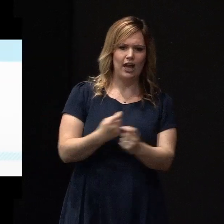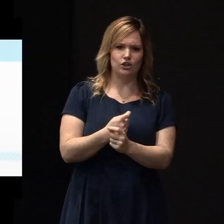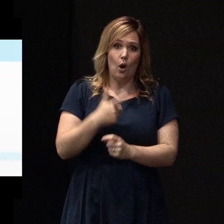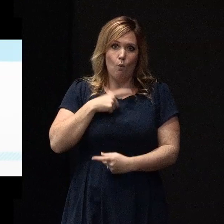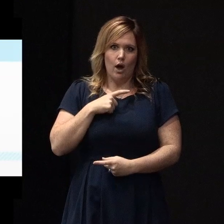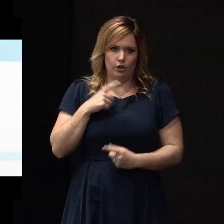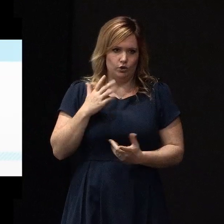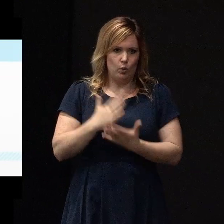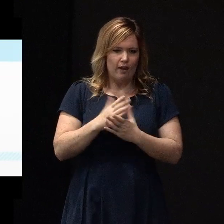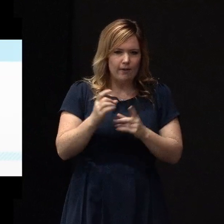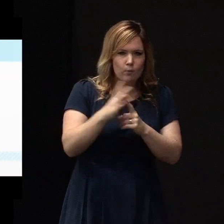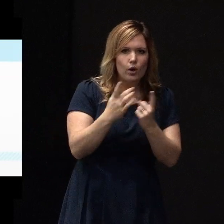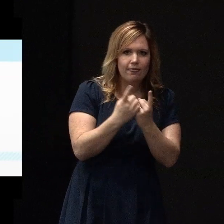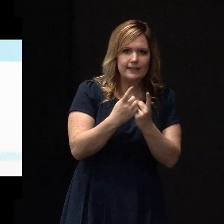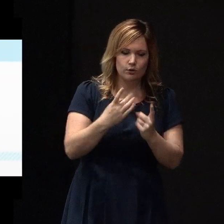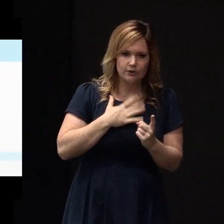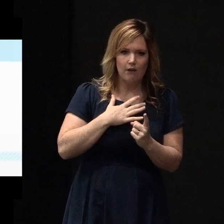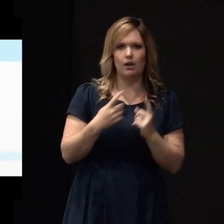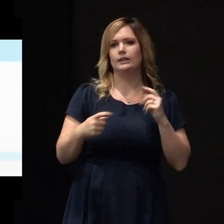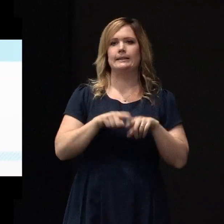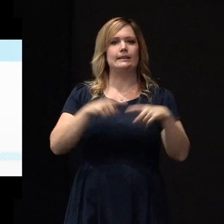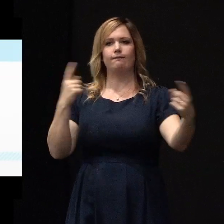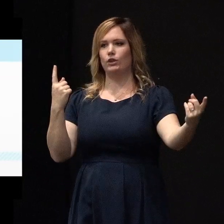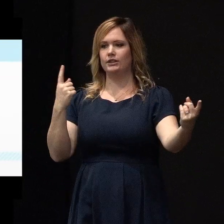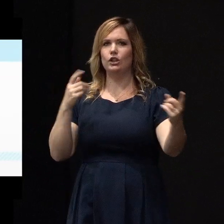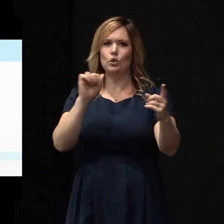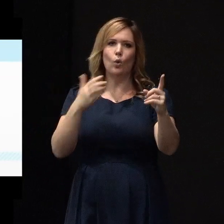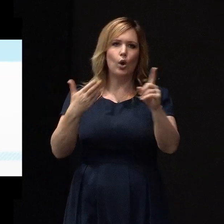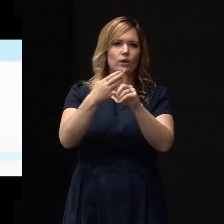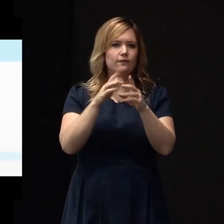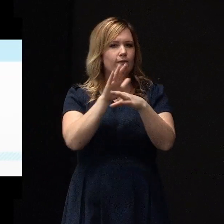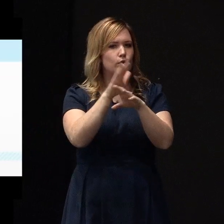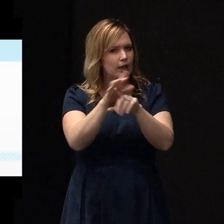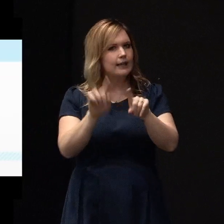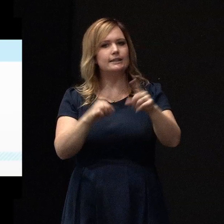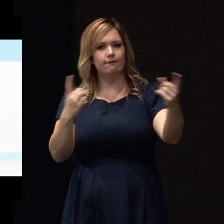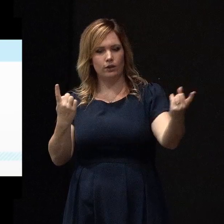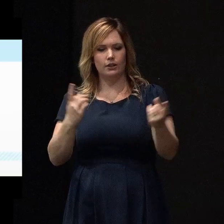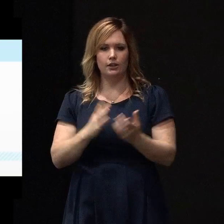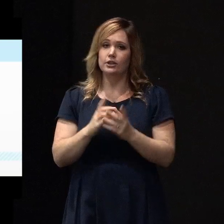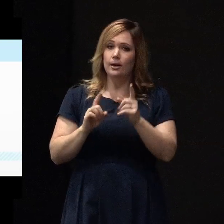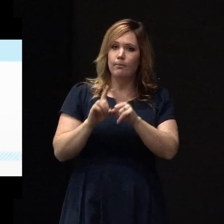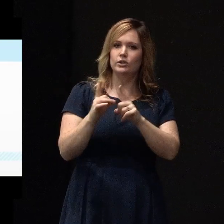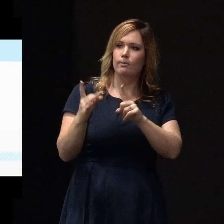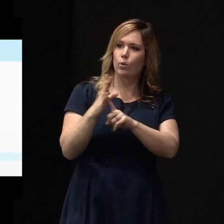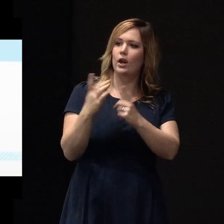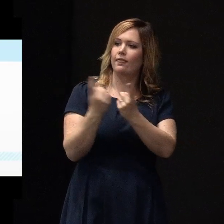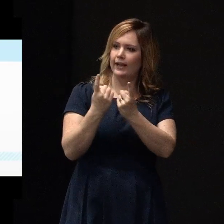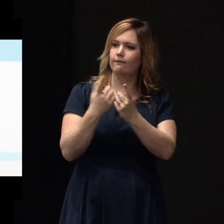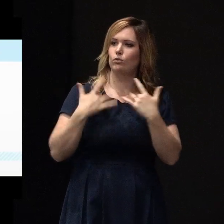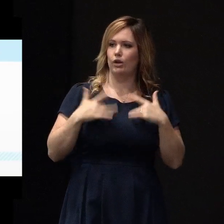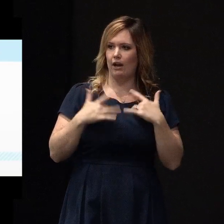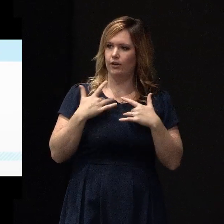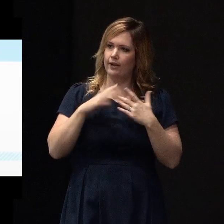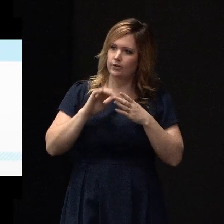life and the goals we can anticipate for the future. So the real basis for recovery is to form the foundation